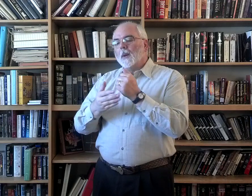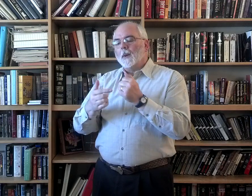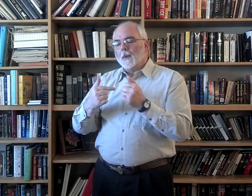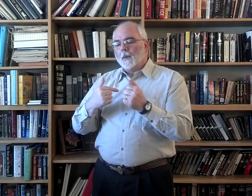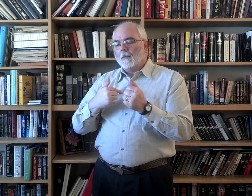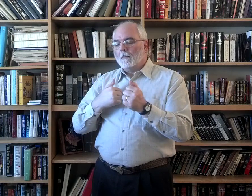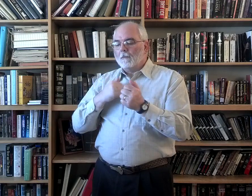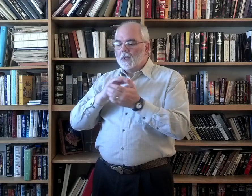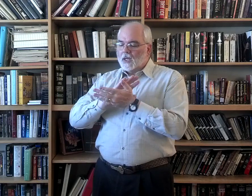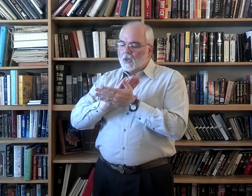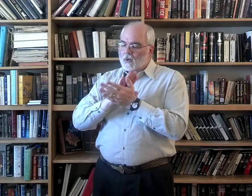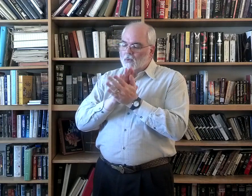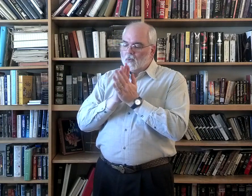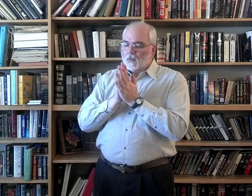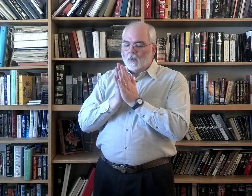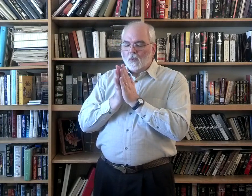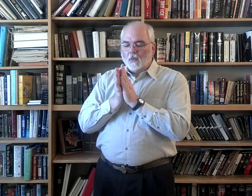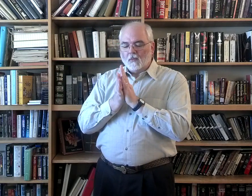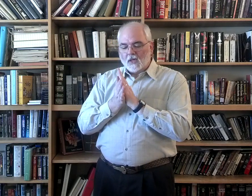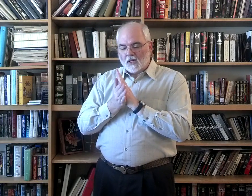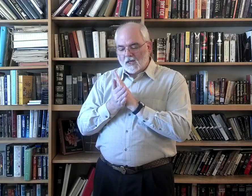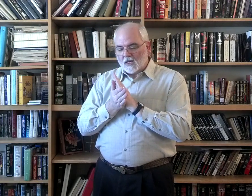me to be.